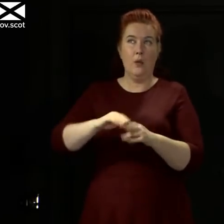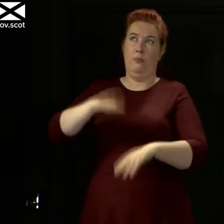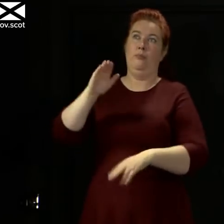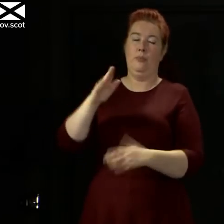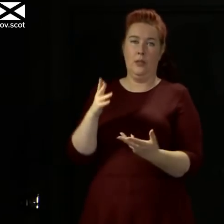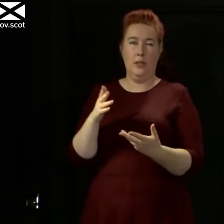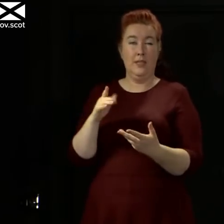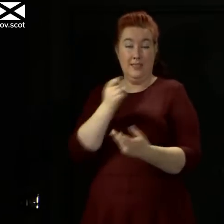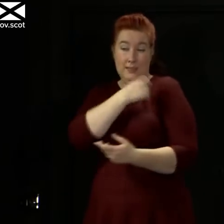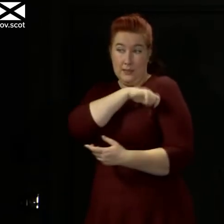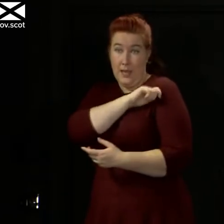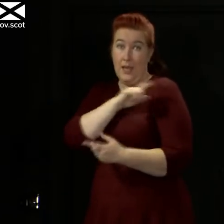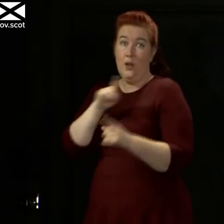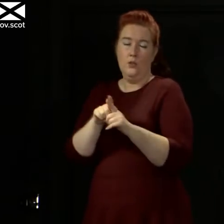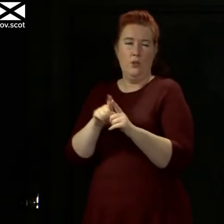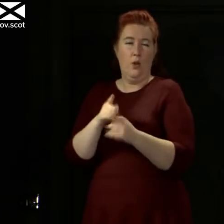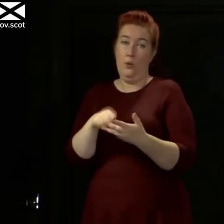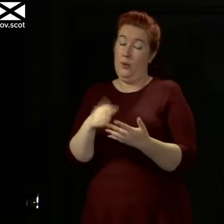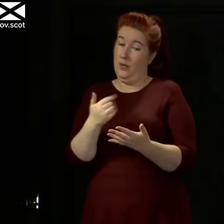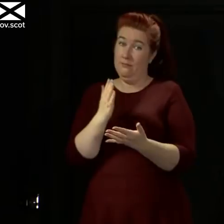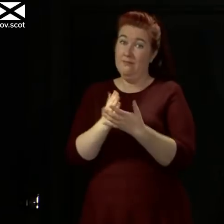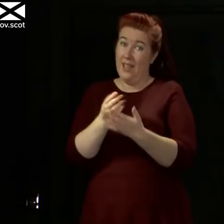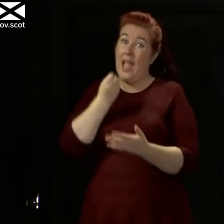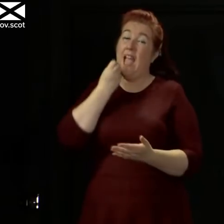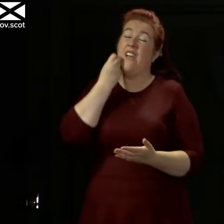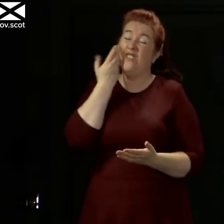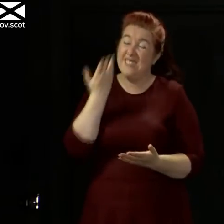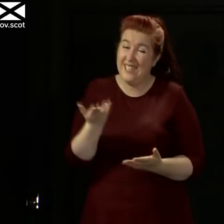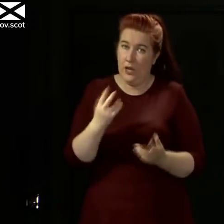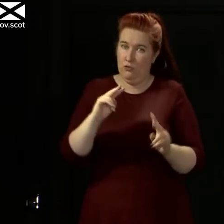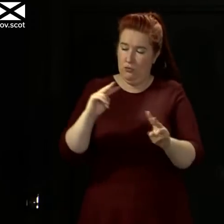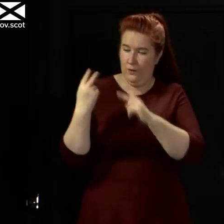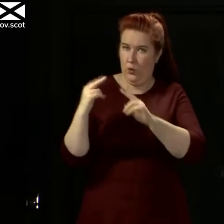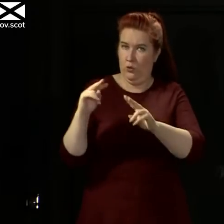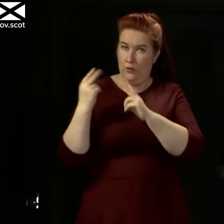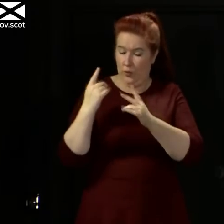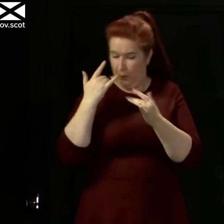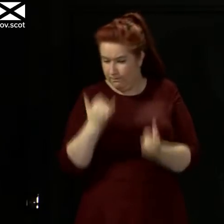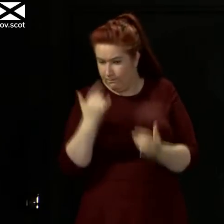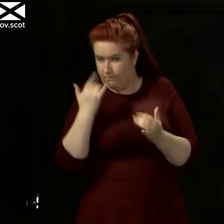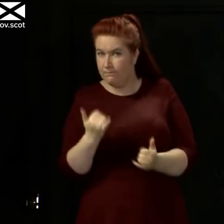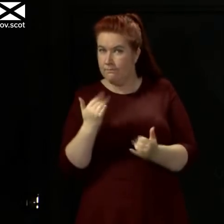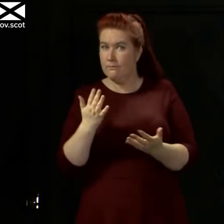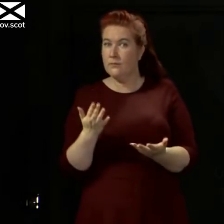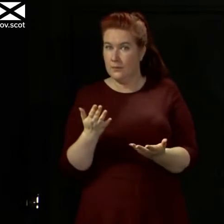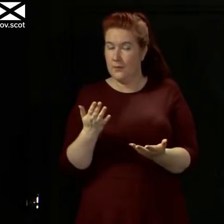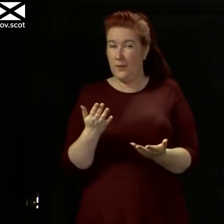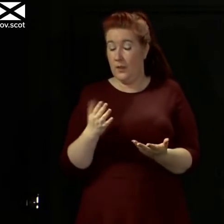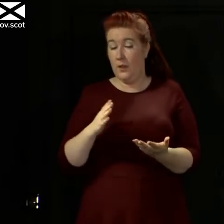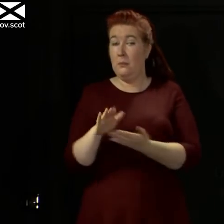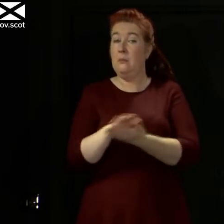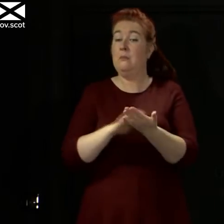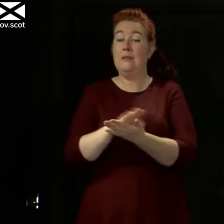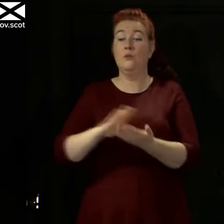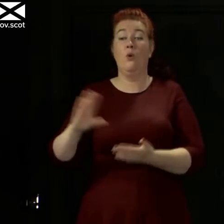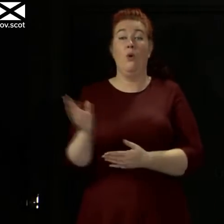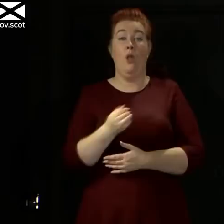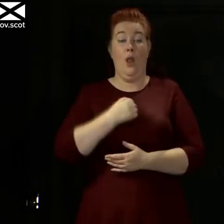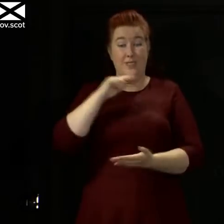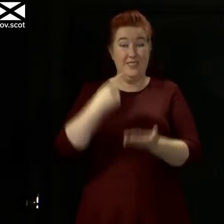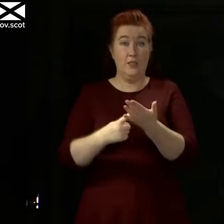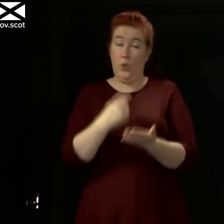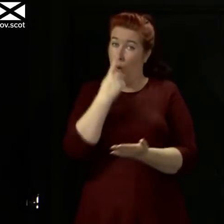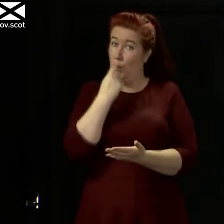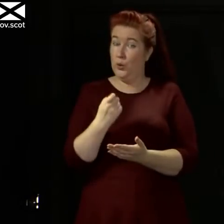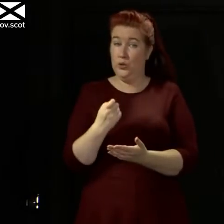keeping all of this under review literally on a daily basis right now. And all of these decisions are subject to change